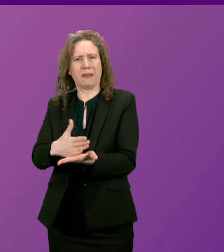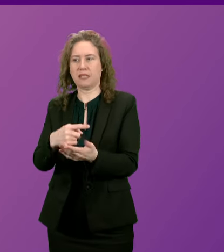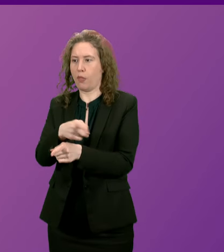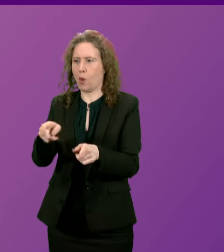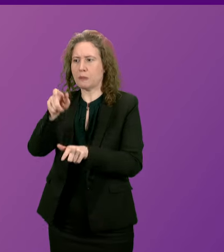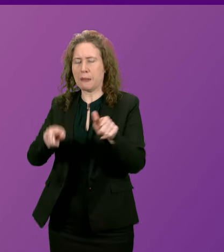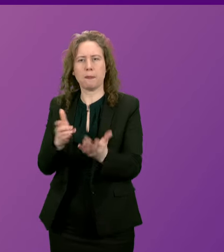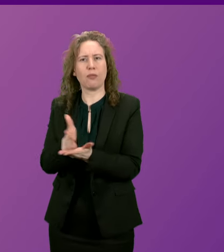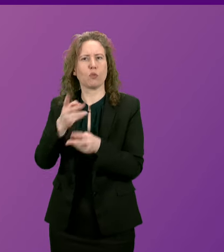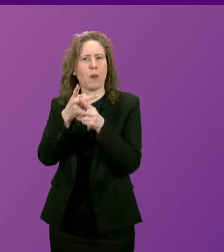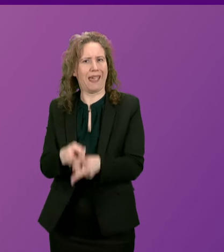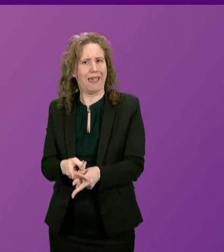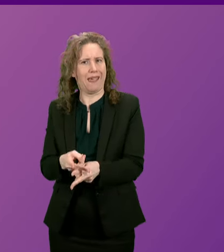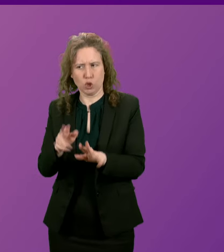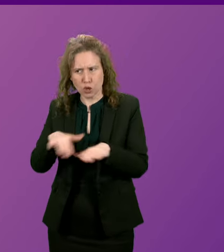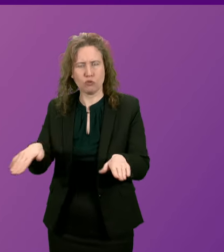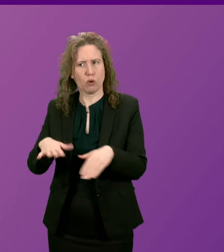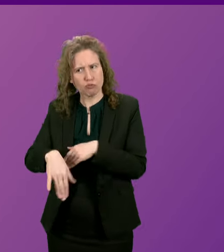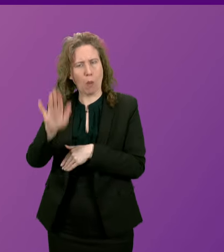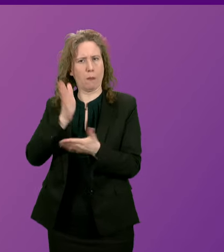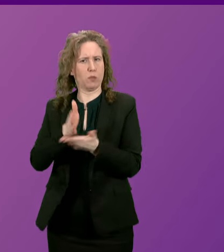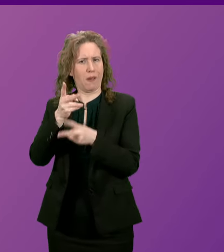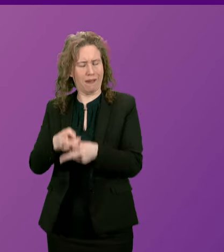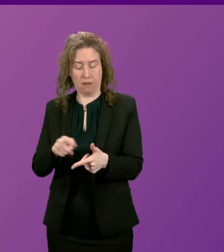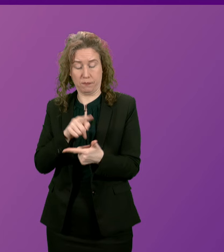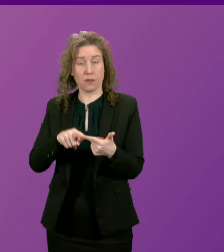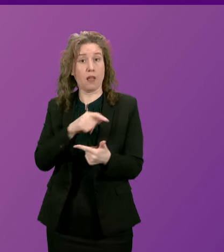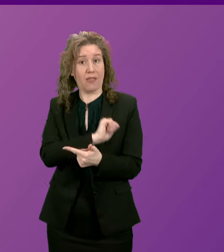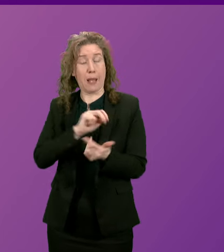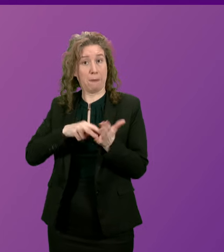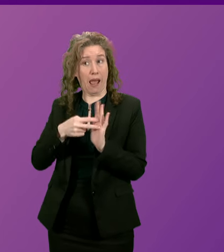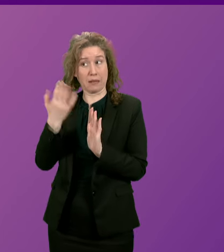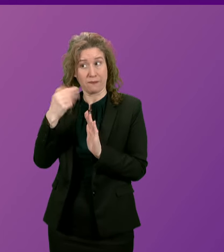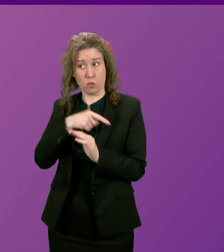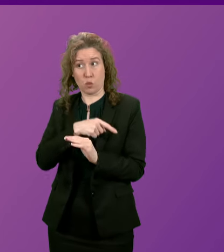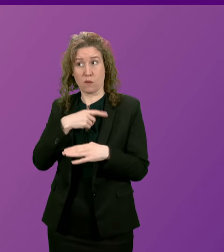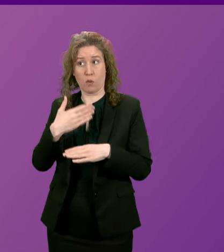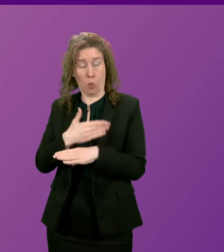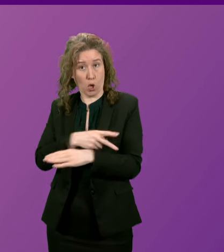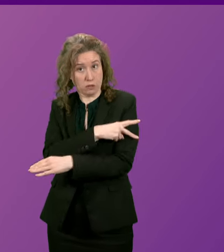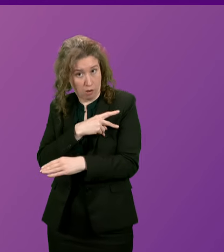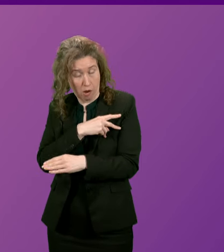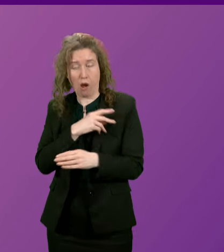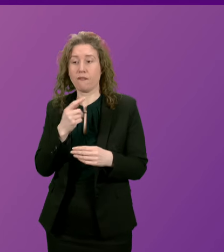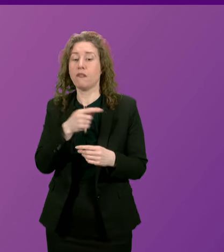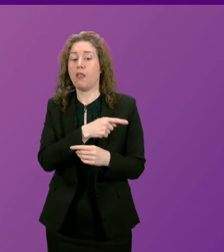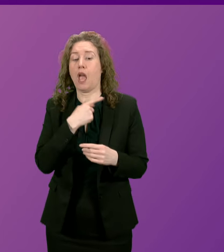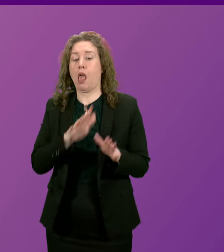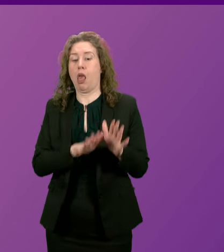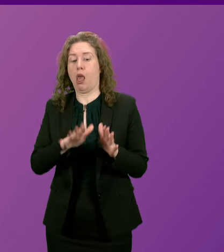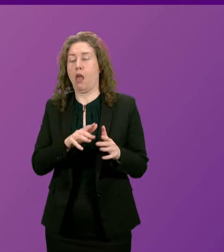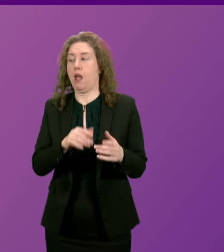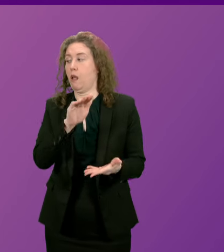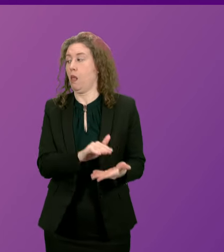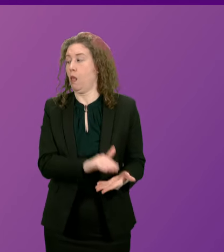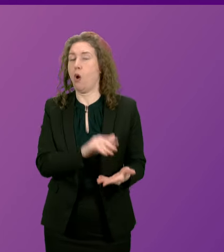experienced children. They are going to water down their plans for workers and announce that on May Day of all days,